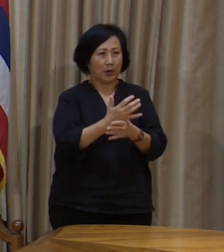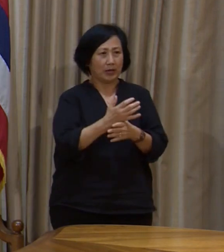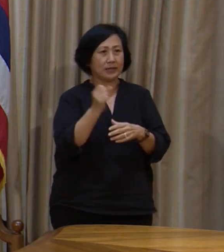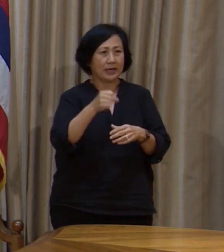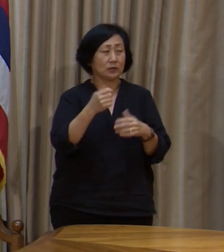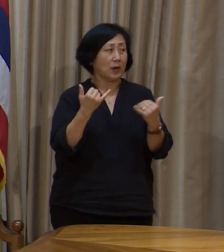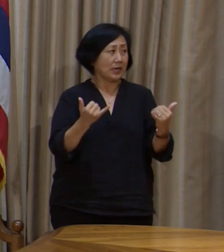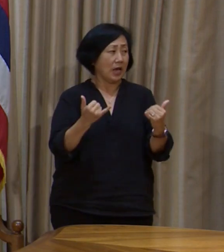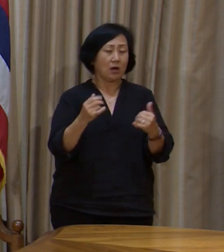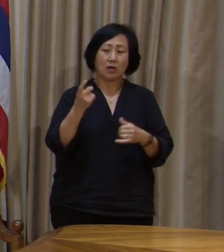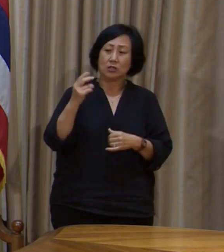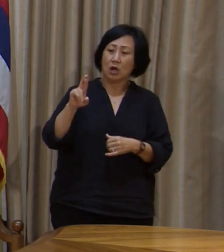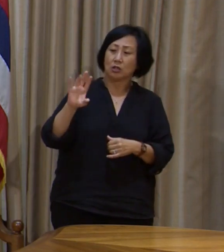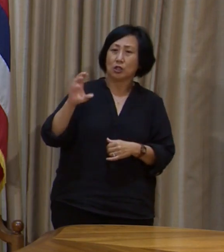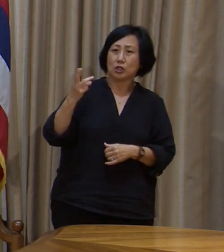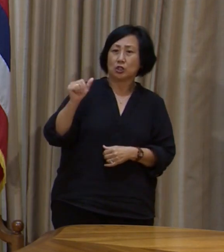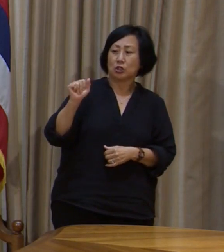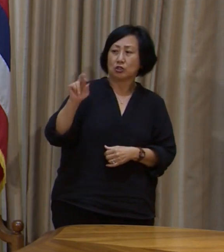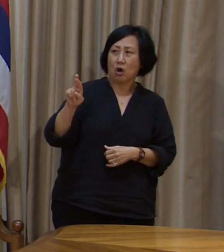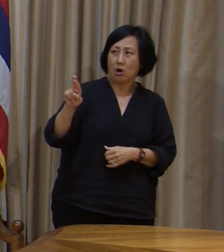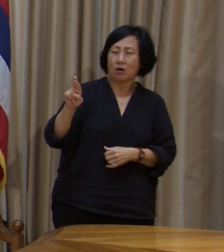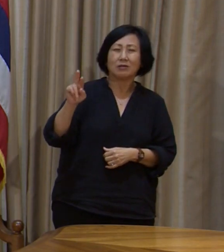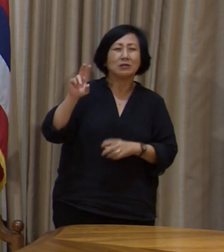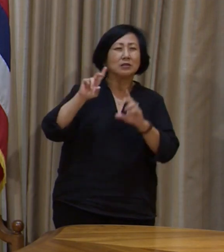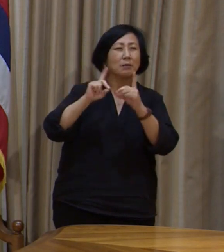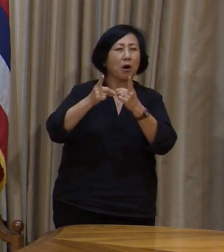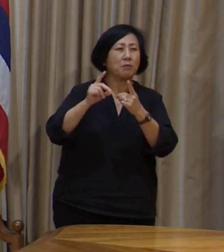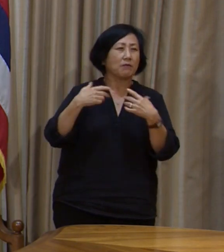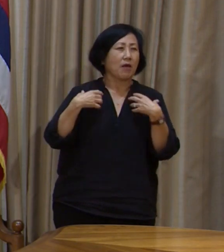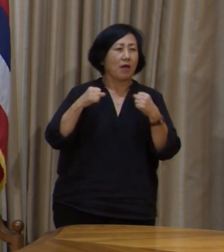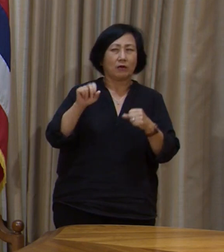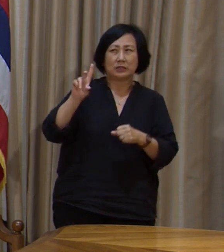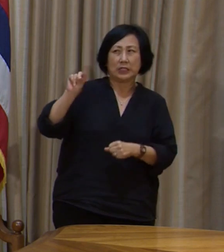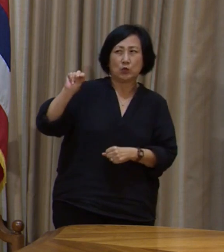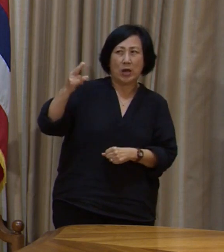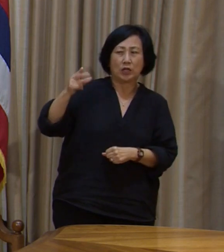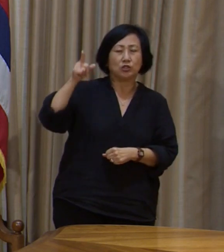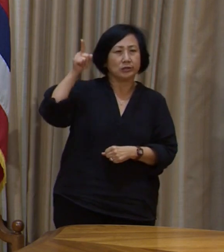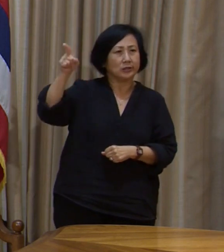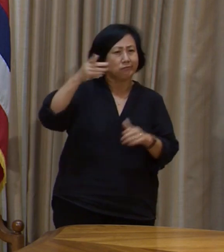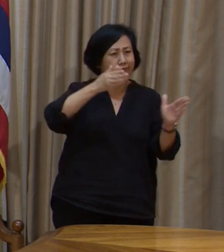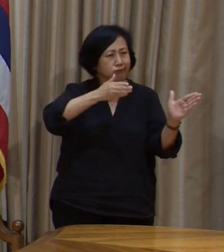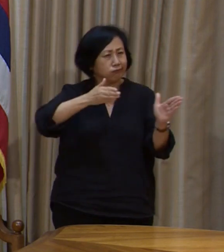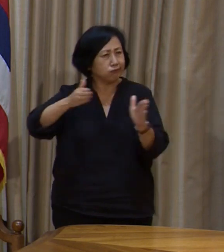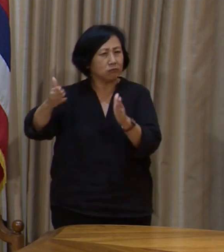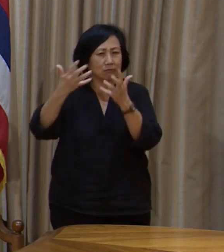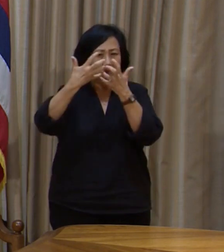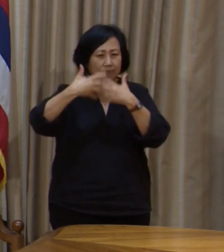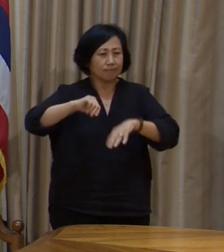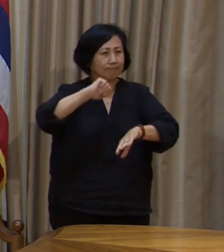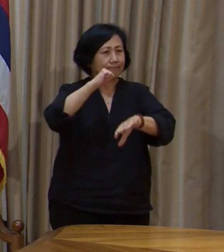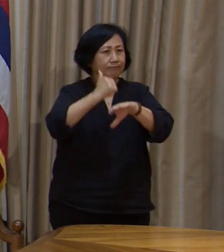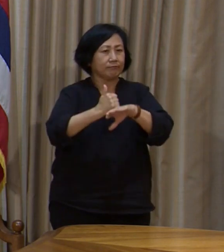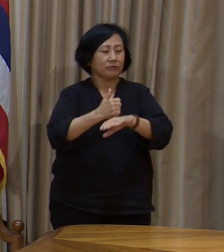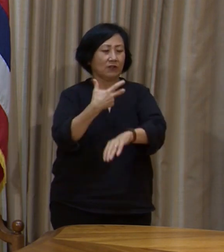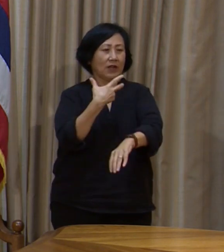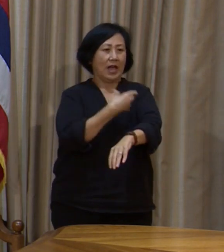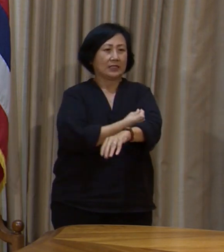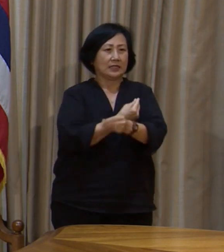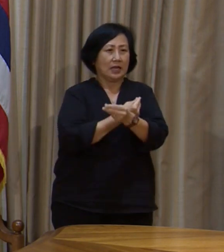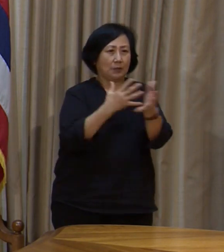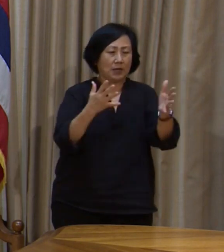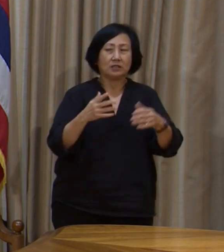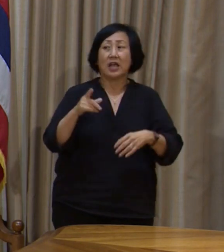now. You know, Dr. Char at the Department of Health has really organized a vaccine implementation task force,